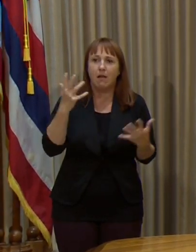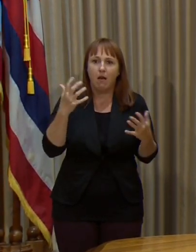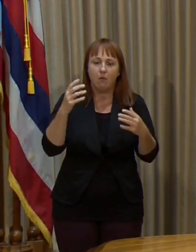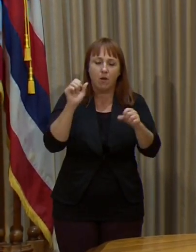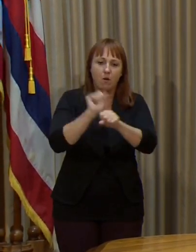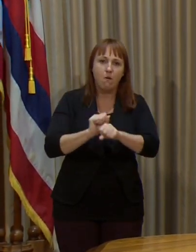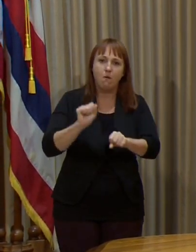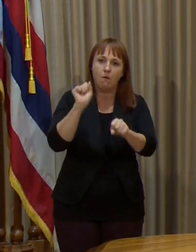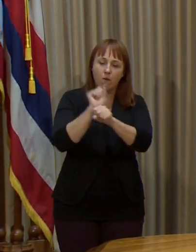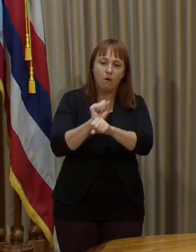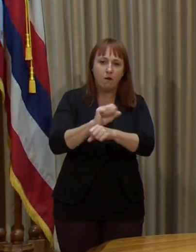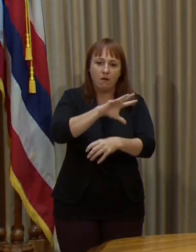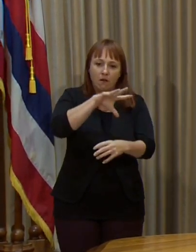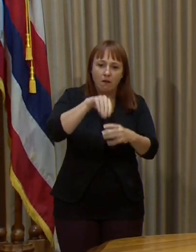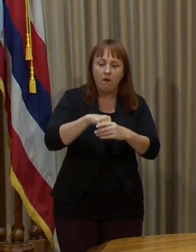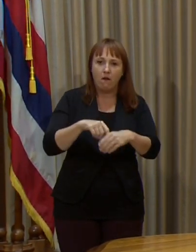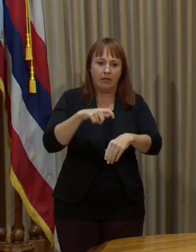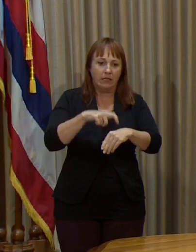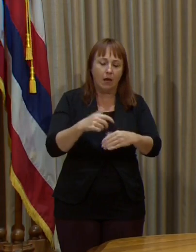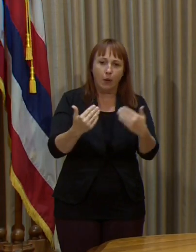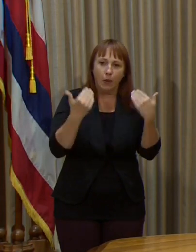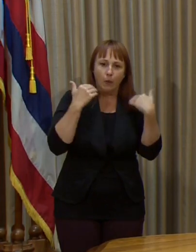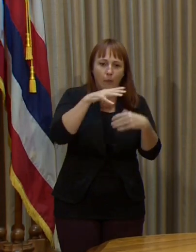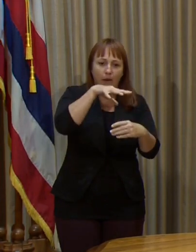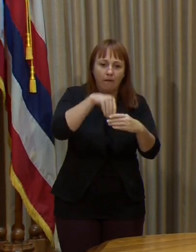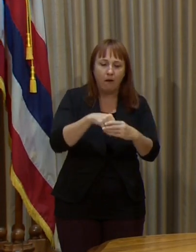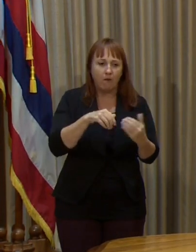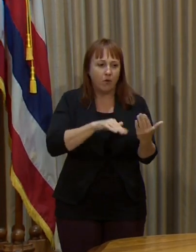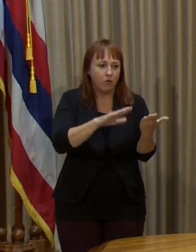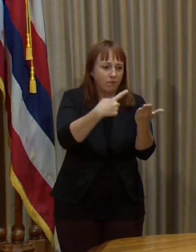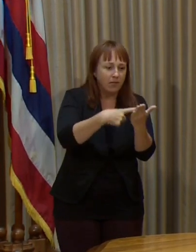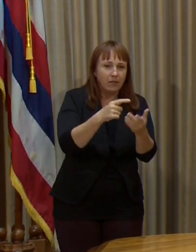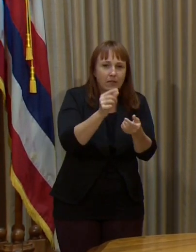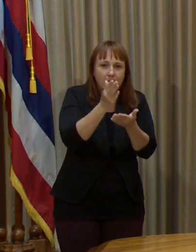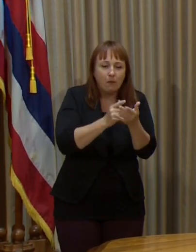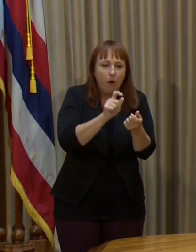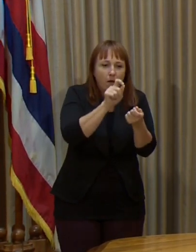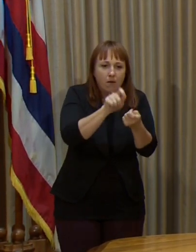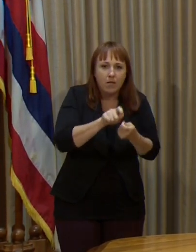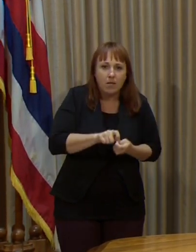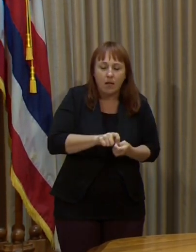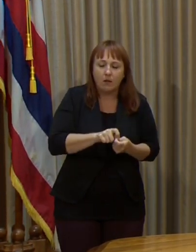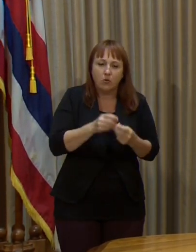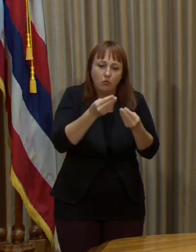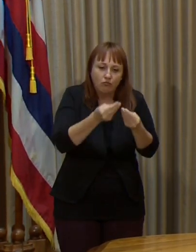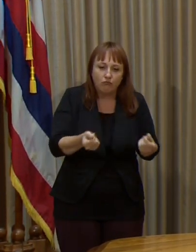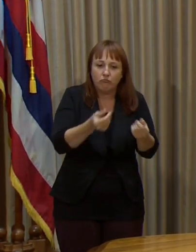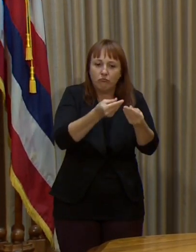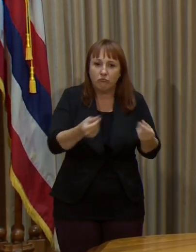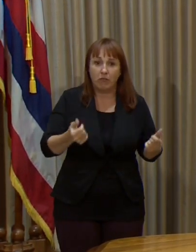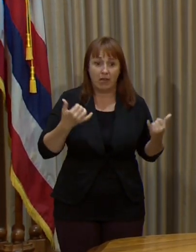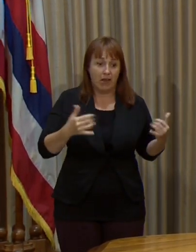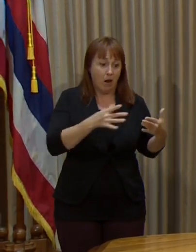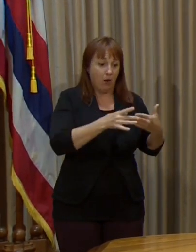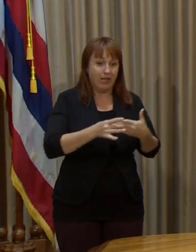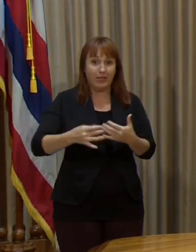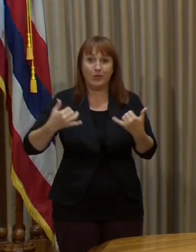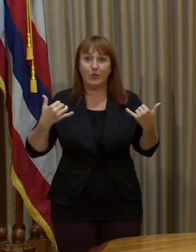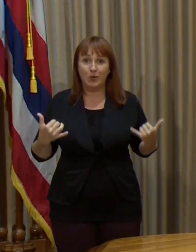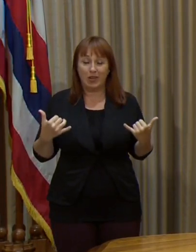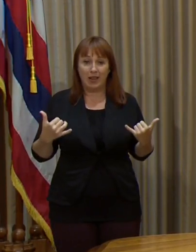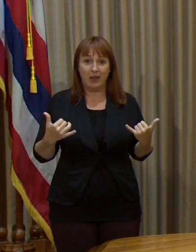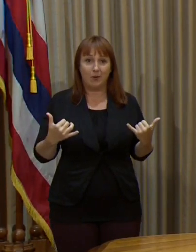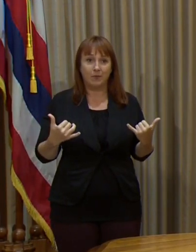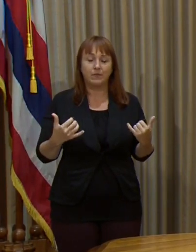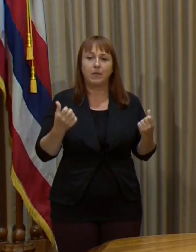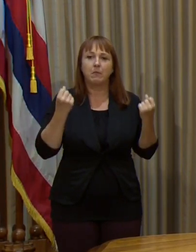and how much time has been spent to address the little details. And we've come to this point in time. I know